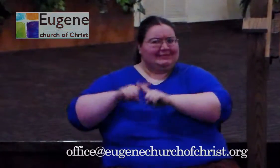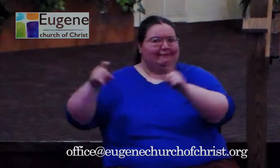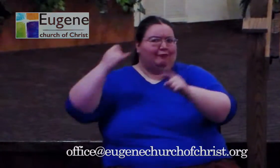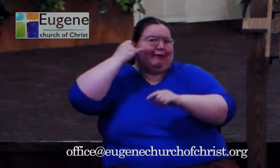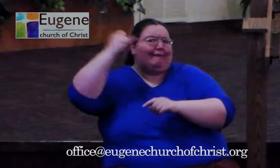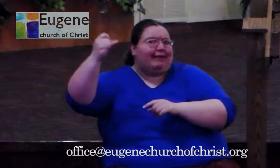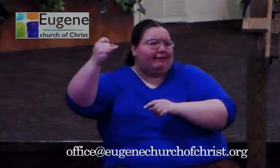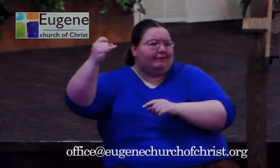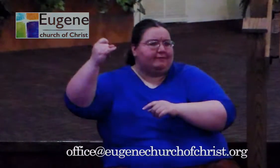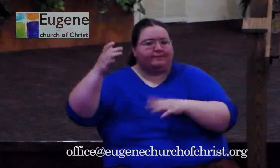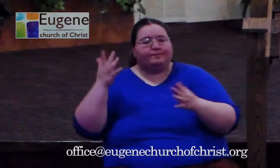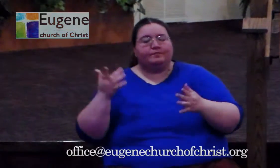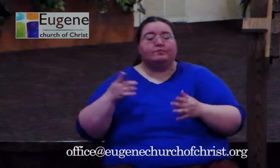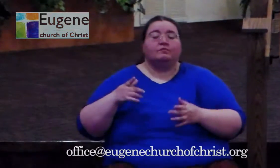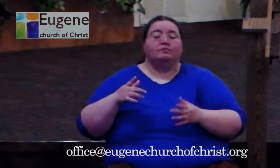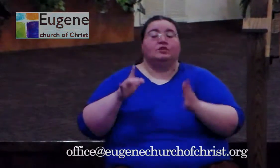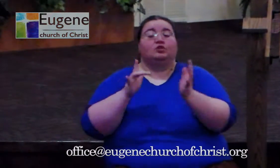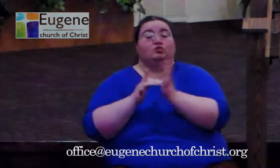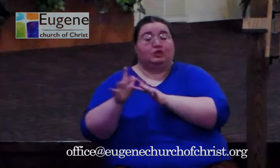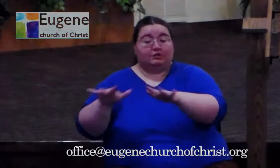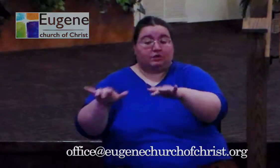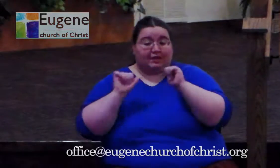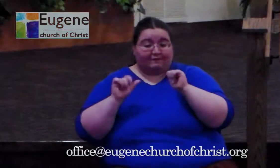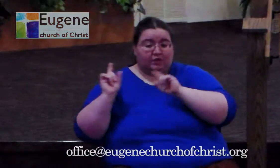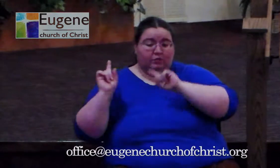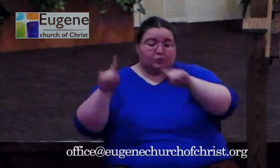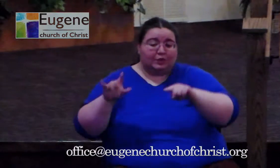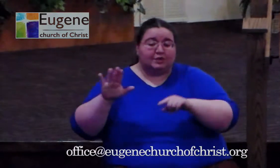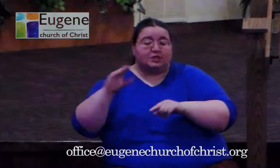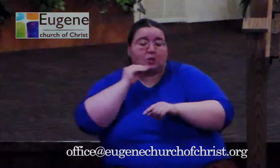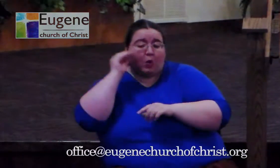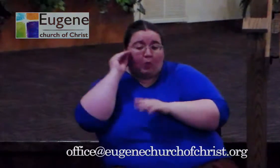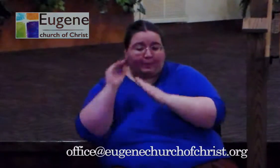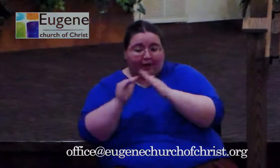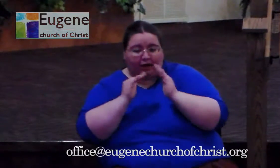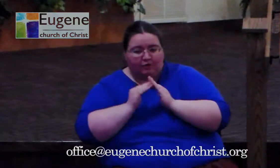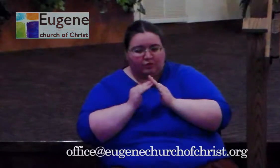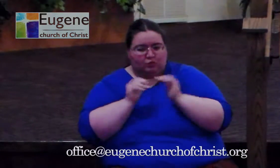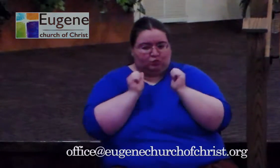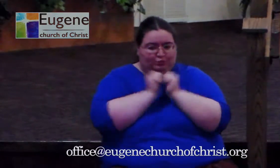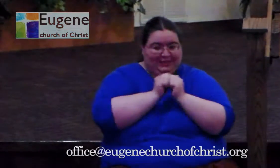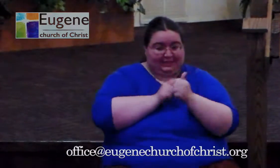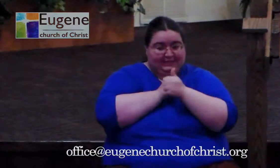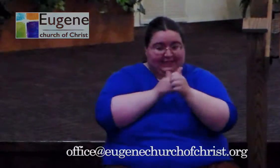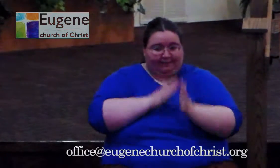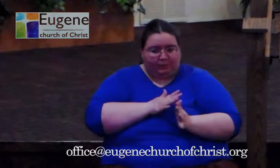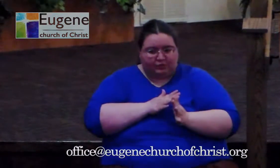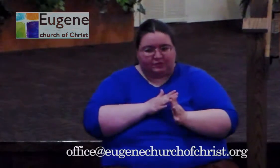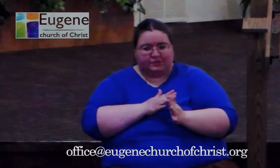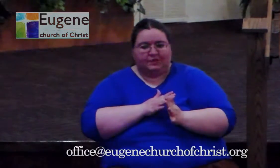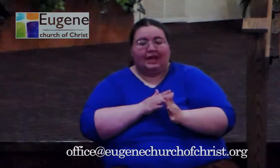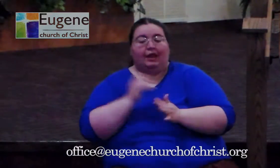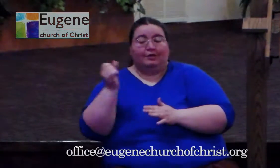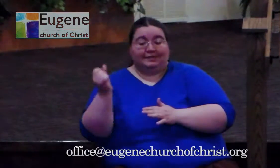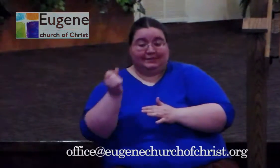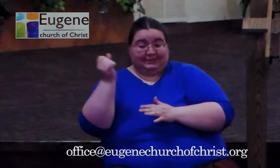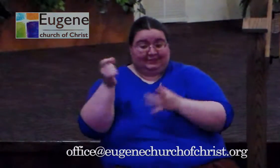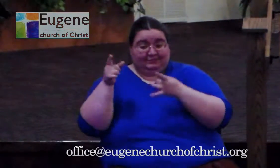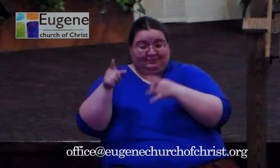He left there. Jesus left there and went to his hometown, accompanied by his disciples. When the Sabbath came, he began to teach in the synagogue, and many who heard were